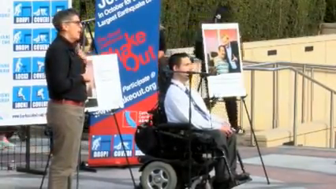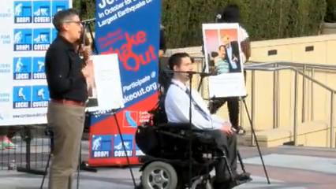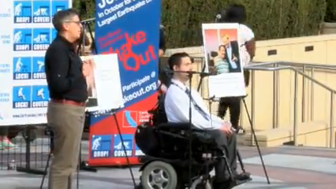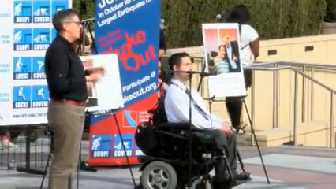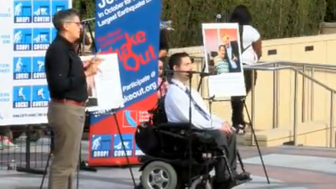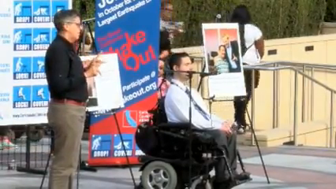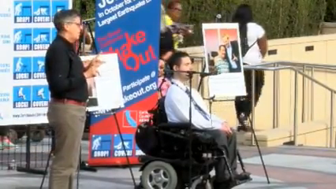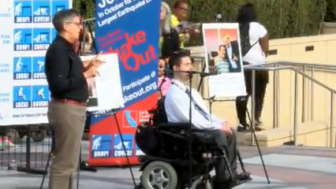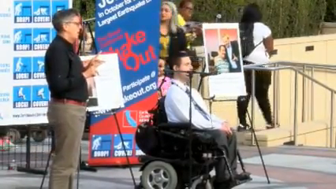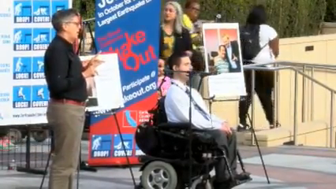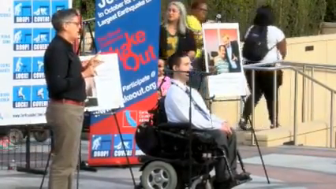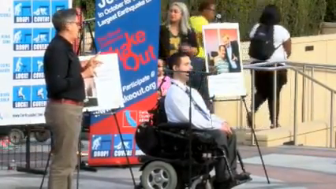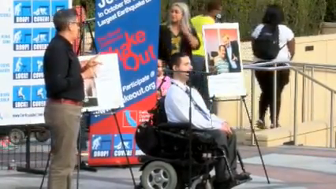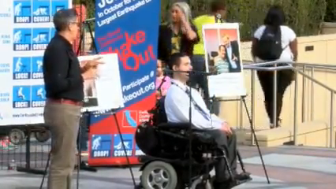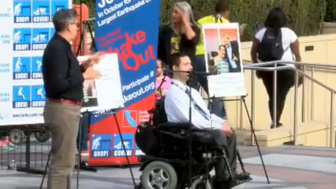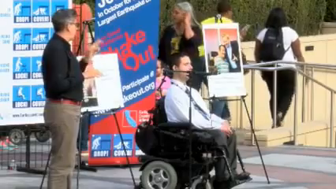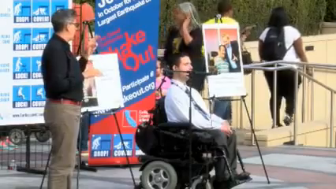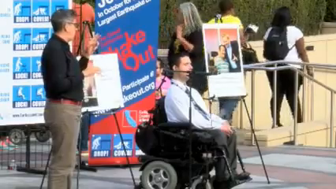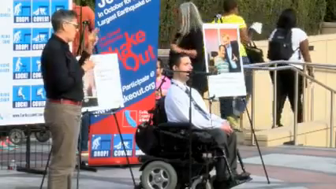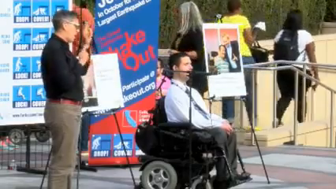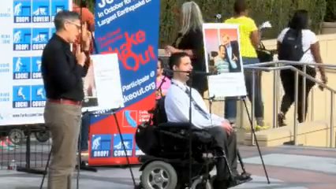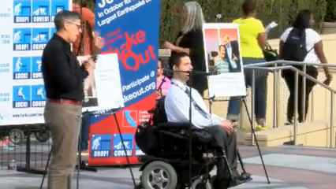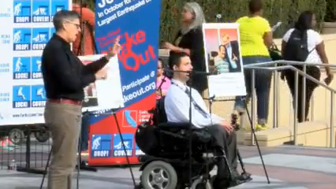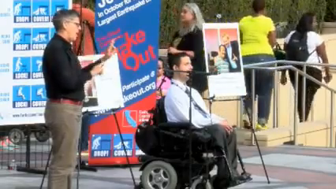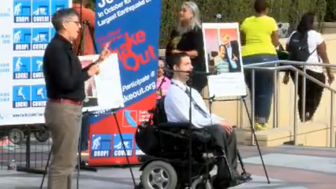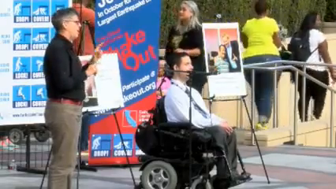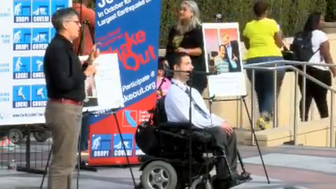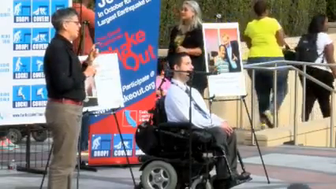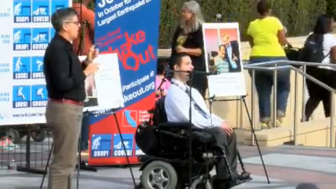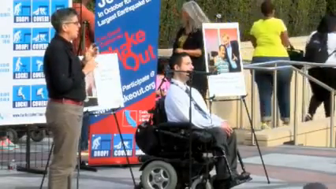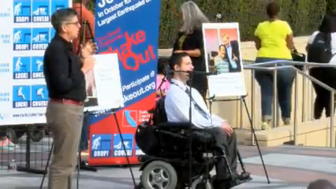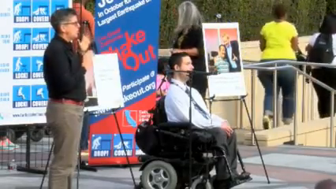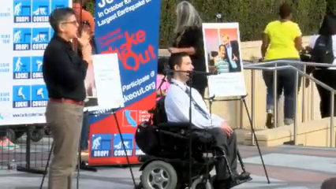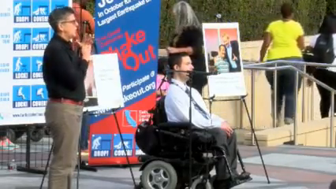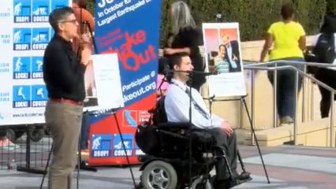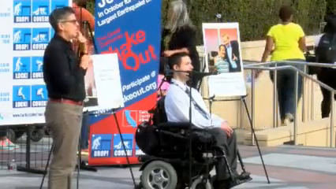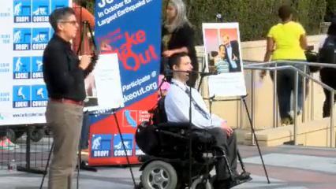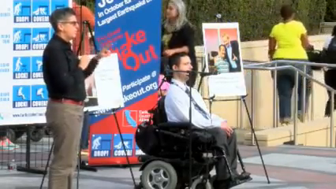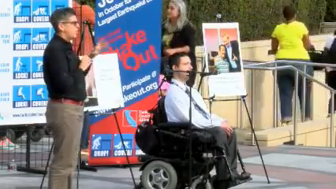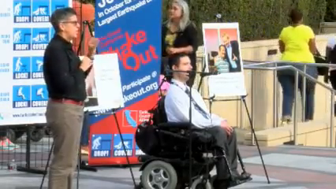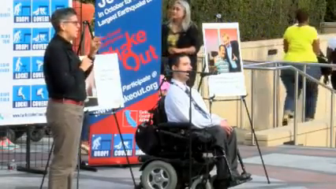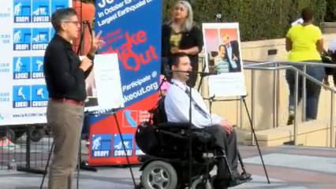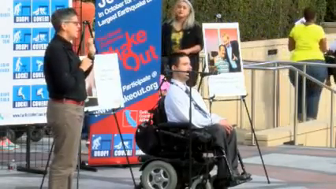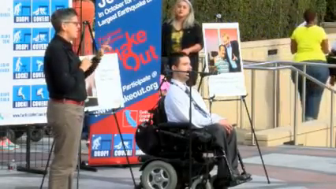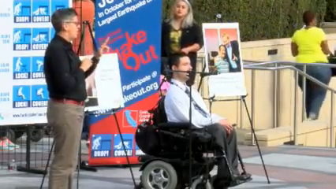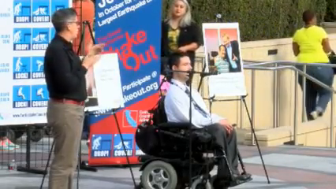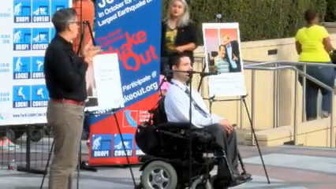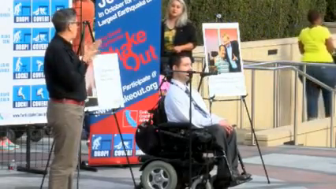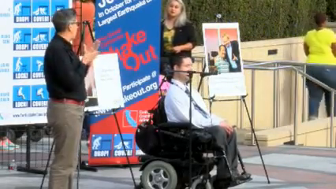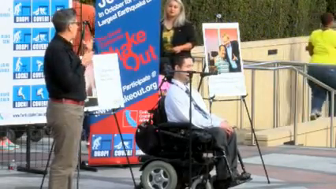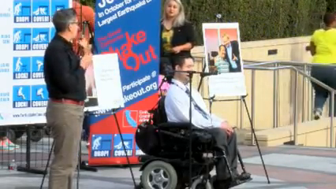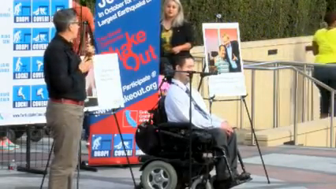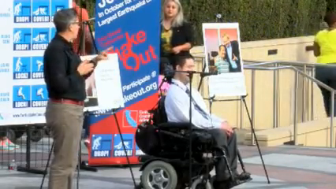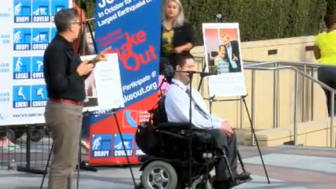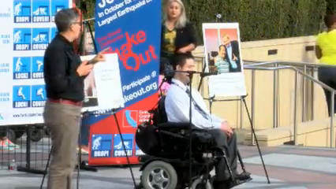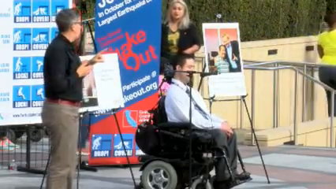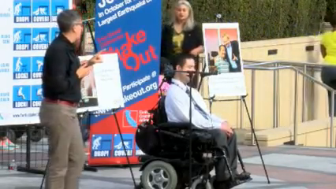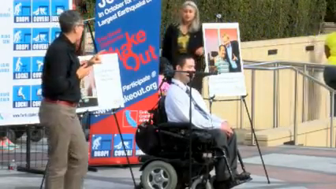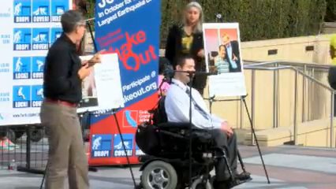to a true champion for the cause of civil rights for all those with disabilities and access and functional needs.